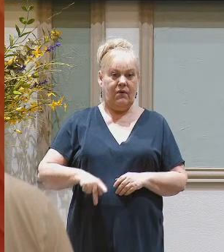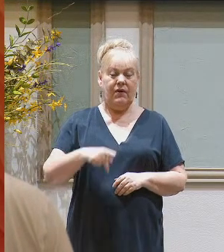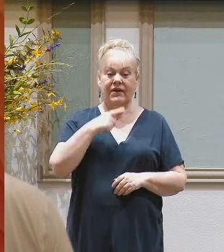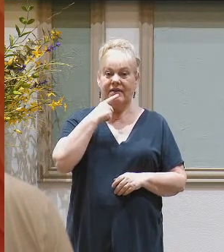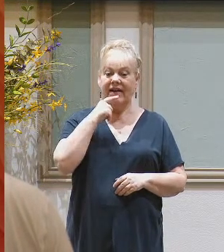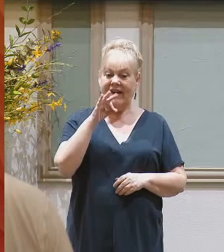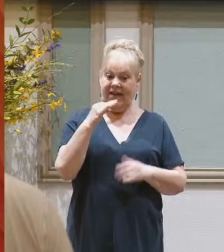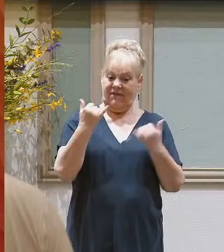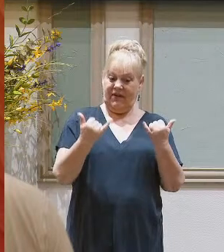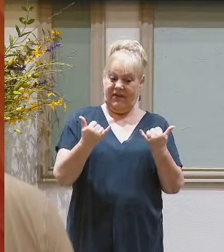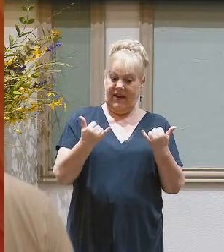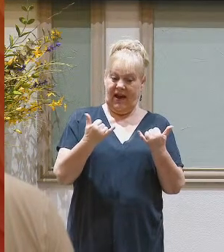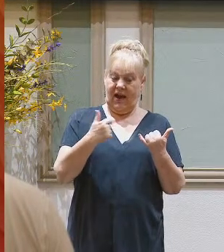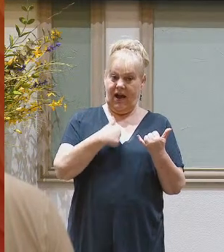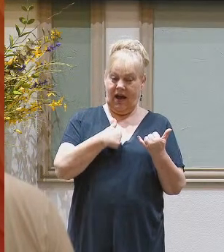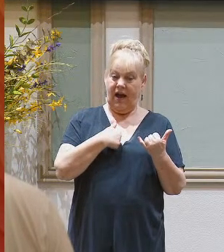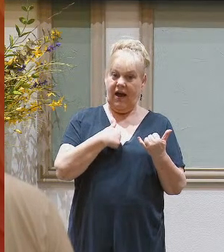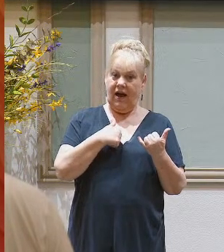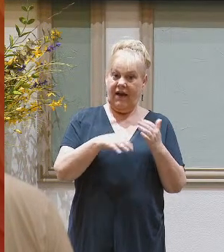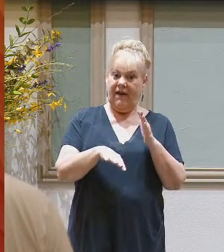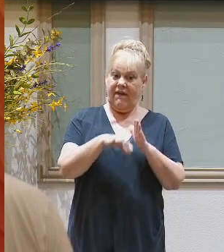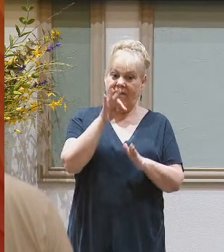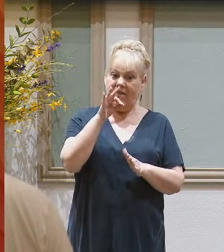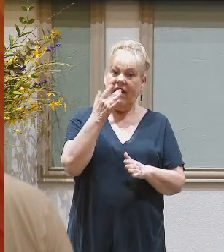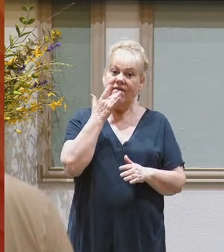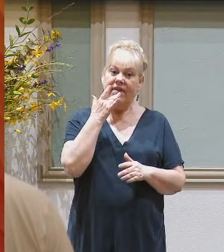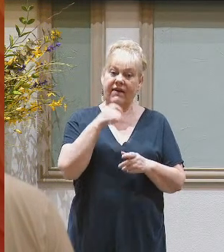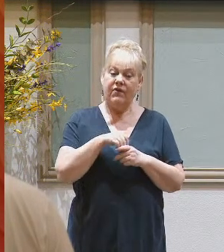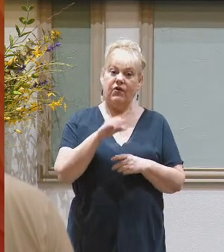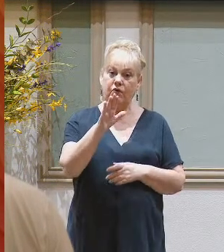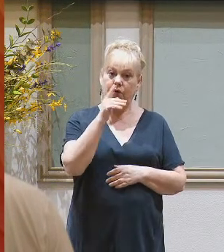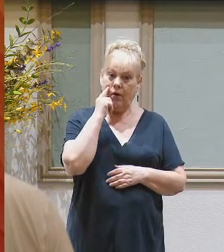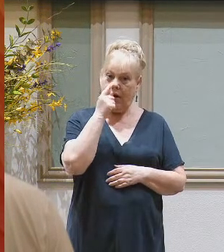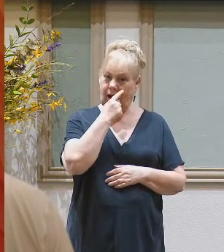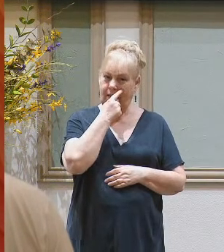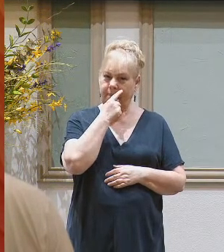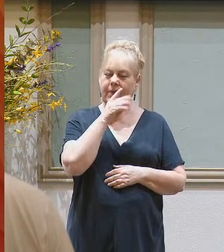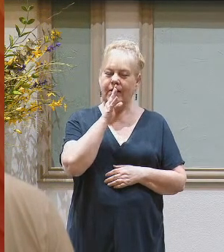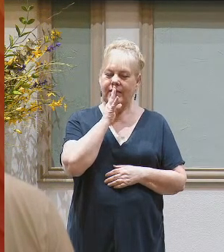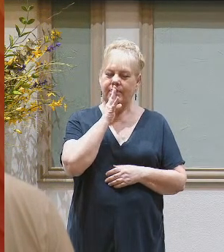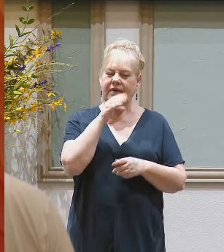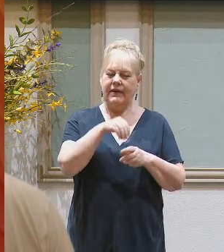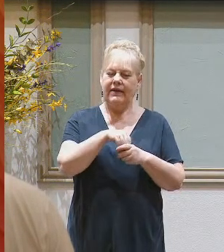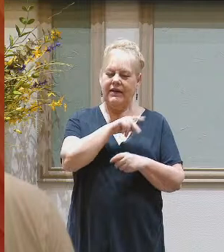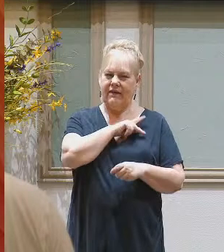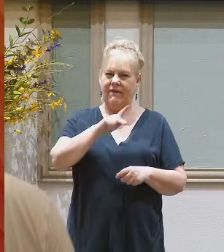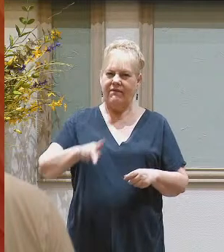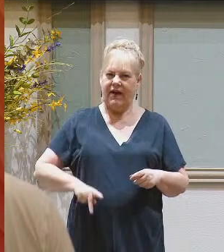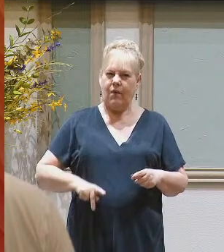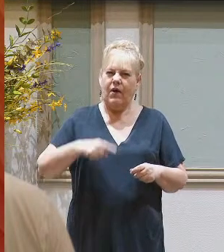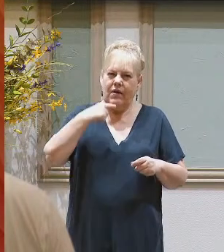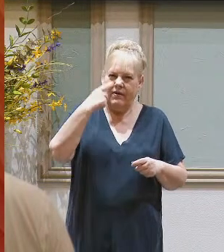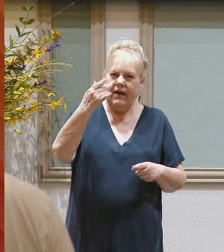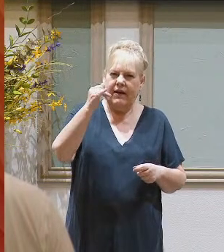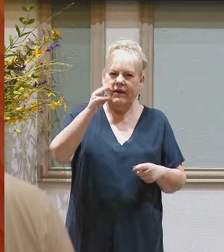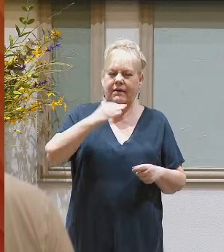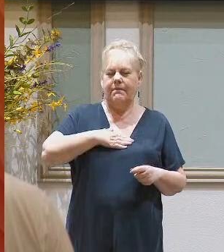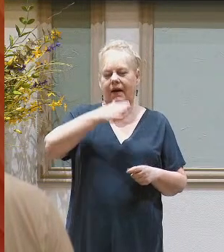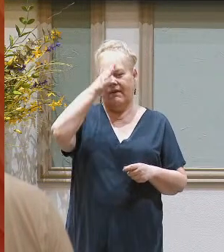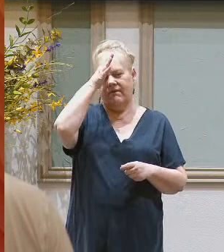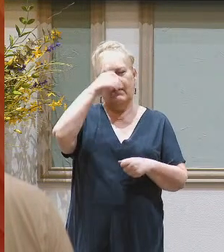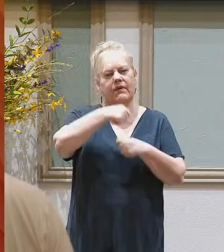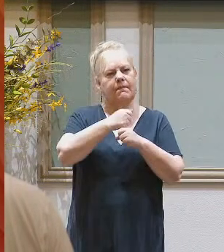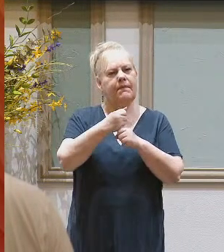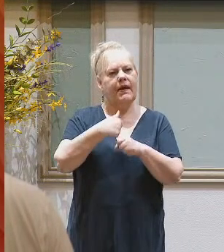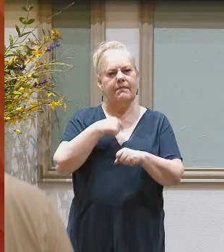If now I have found favor in your eyes, please speak in the ears of Pharaoh, saying, My father made me swear, saying,